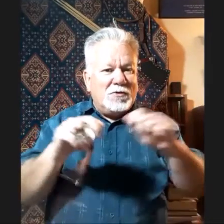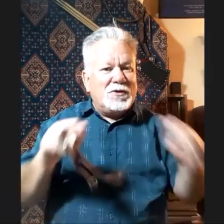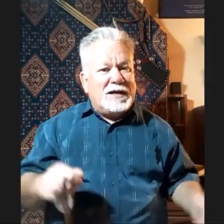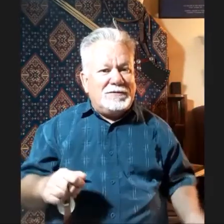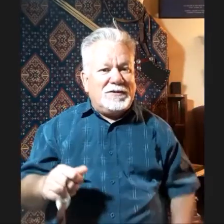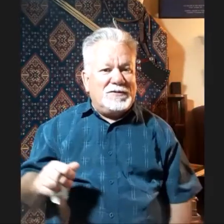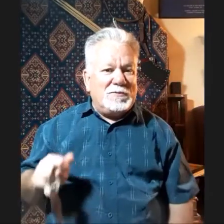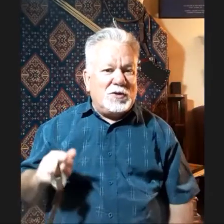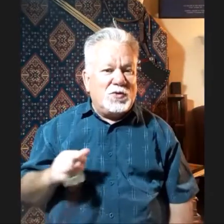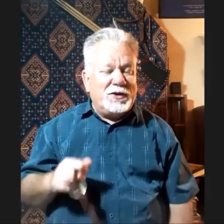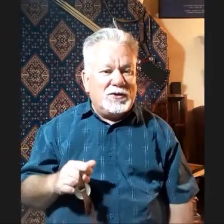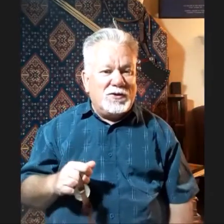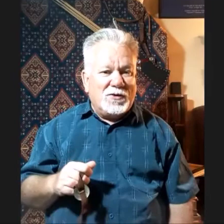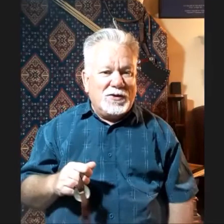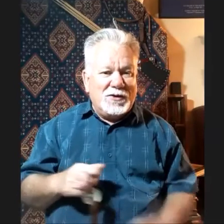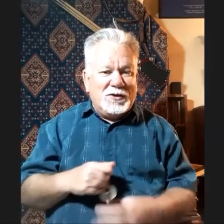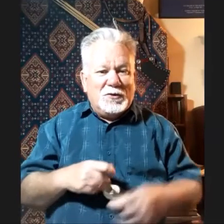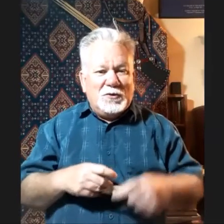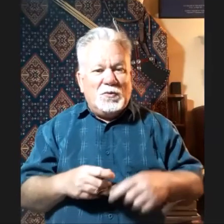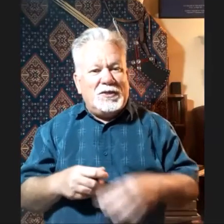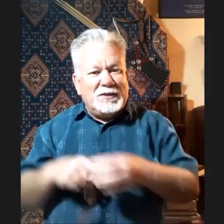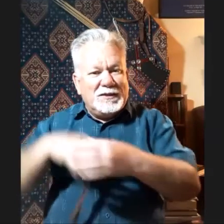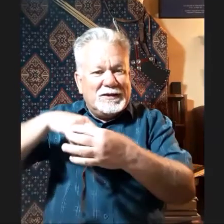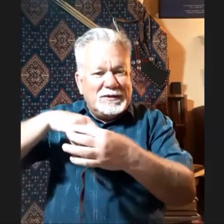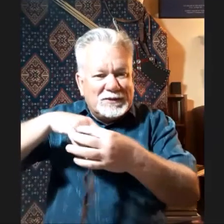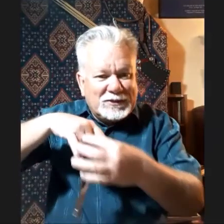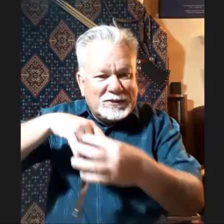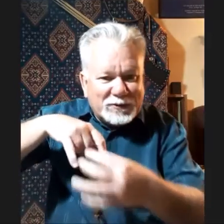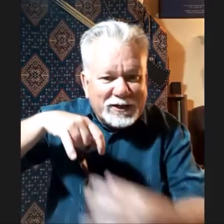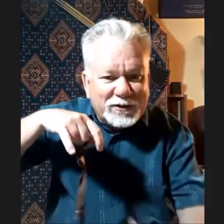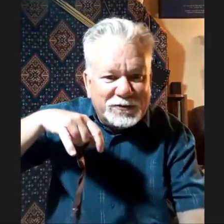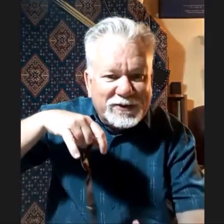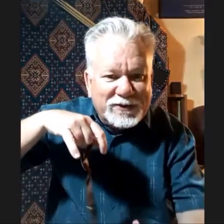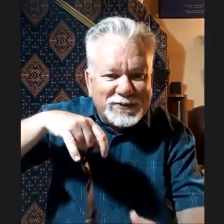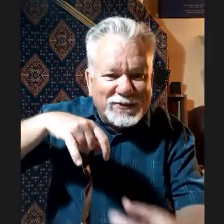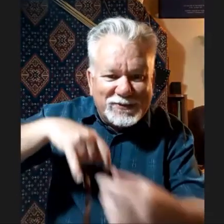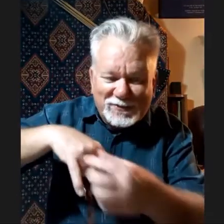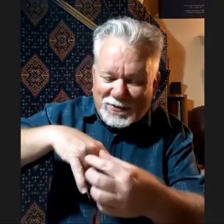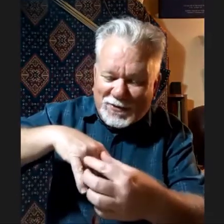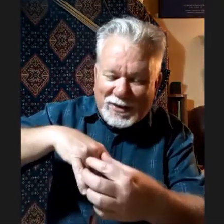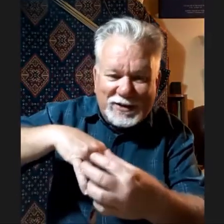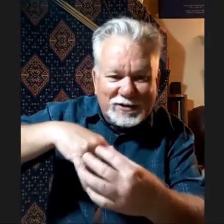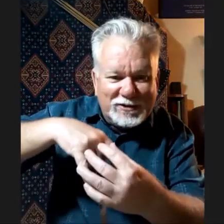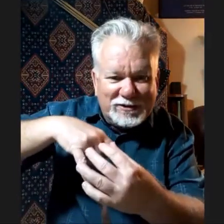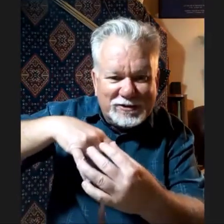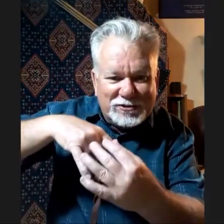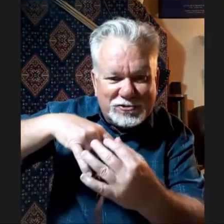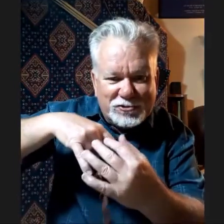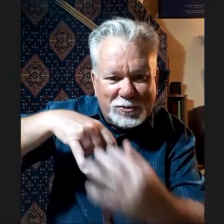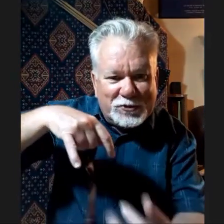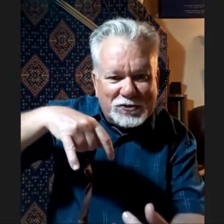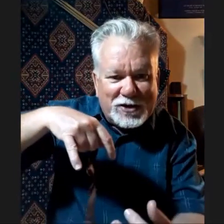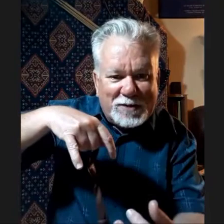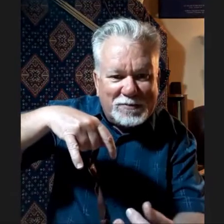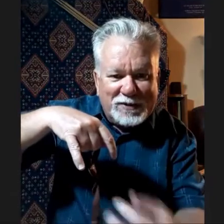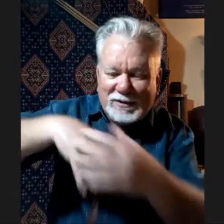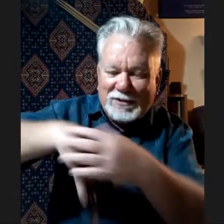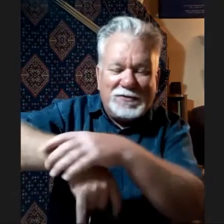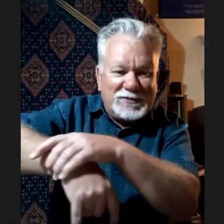rock carving of someone walking along with three little finger stools on a triple strap that obviously